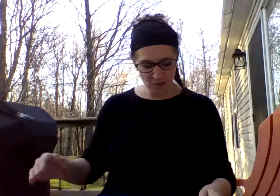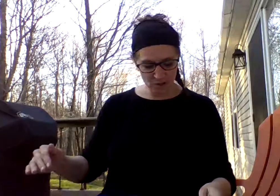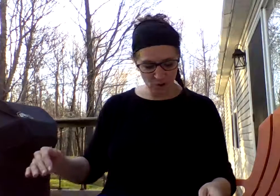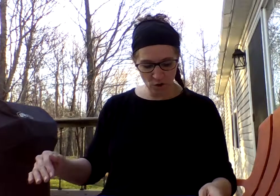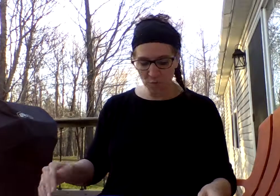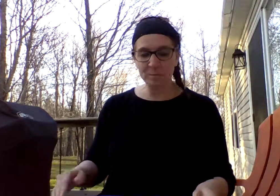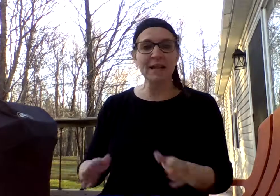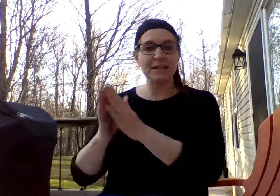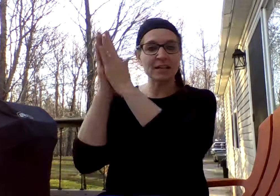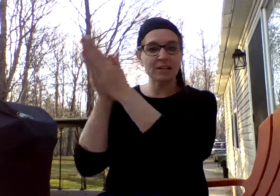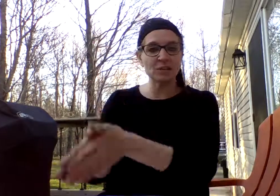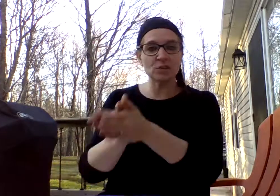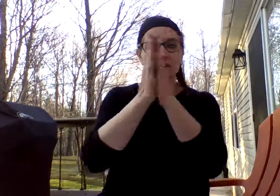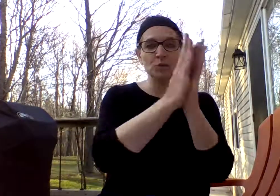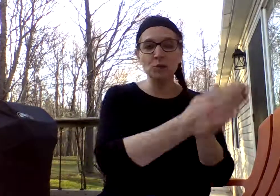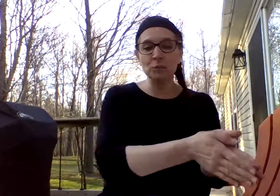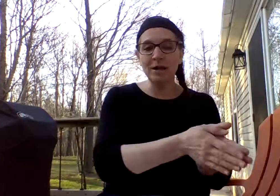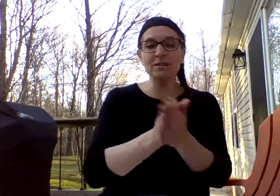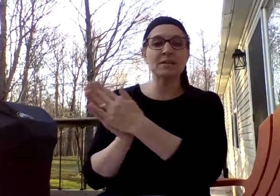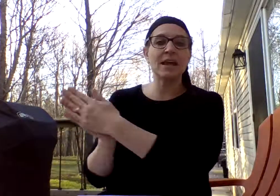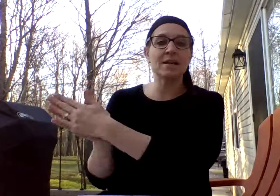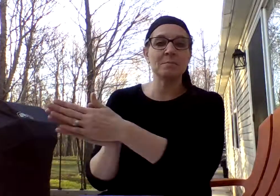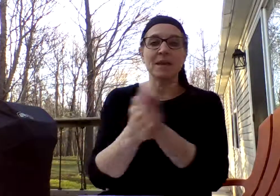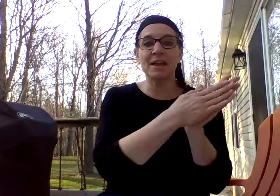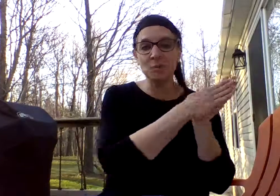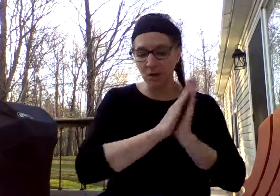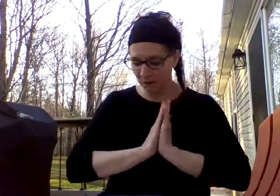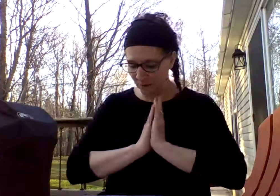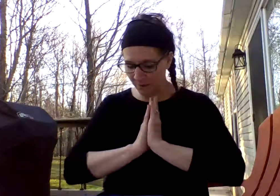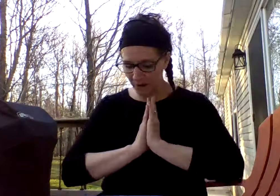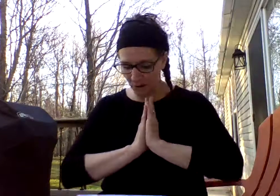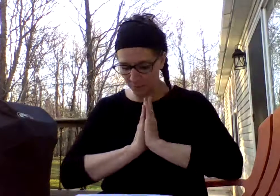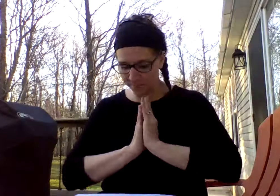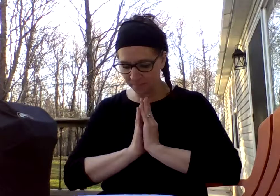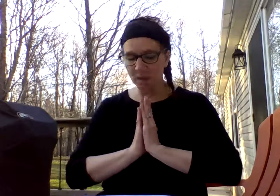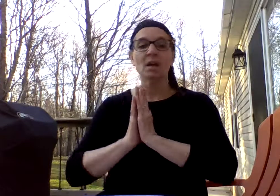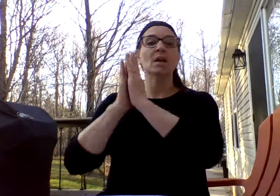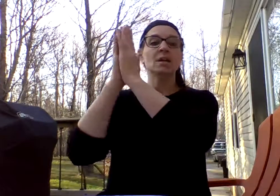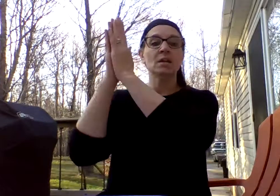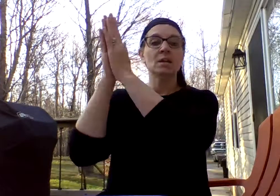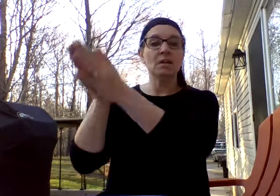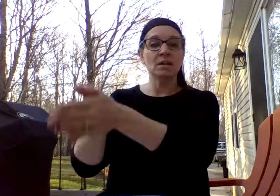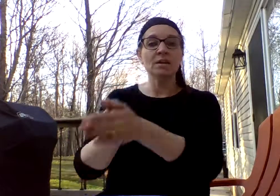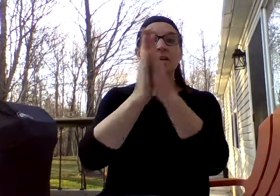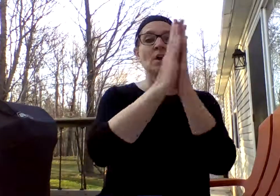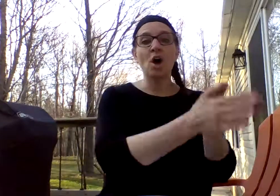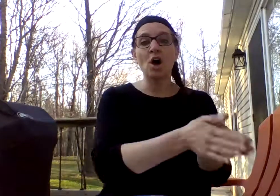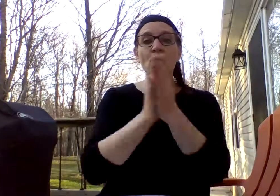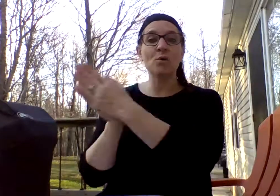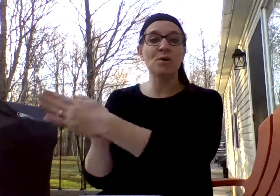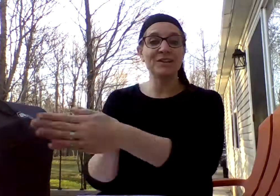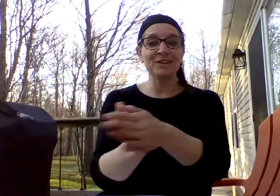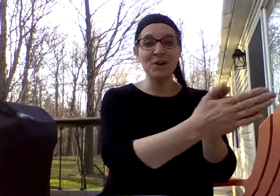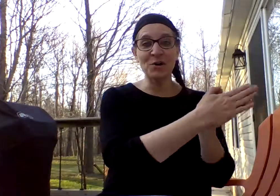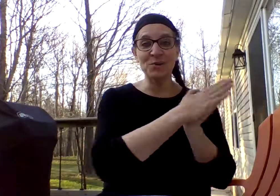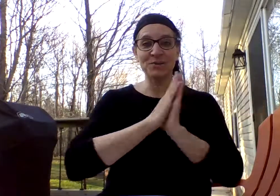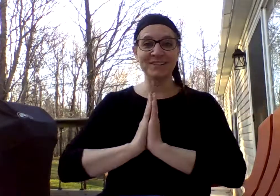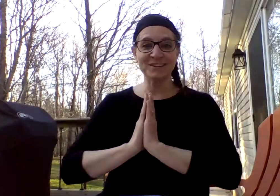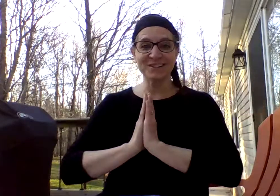So, we're blending the two parts and making a word. Here we go. N, O, No. Your